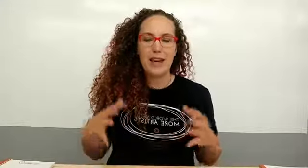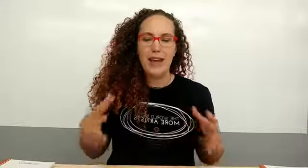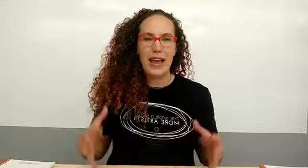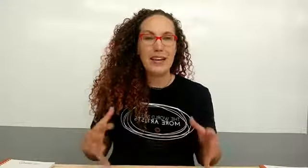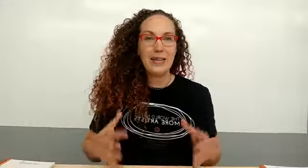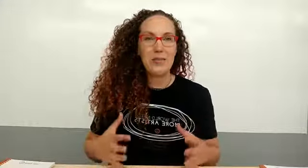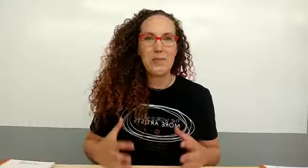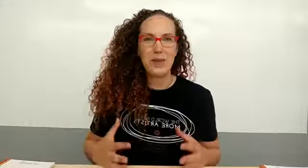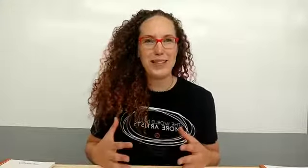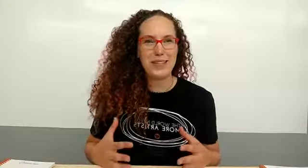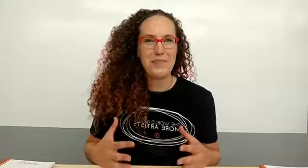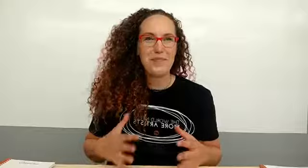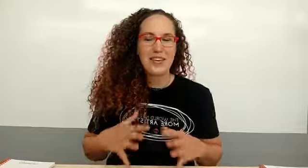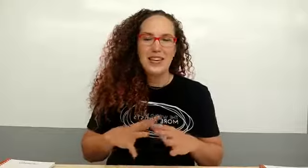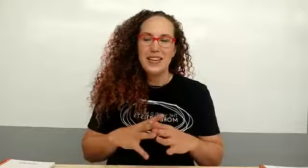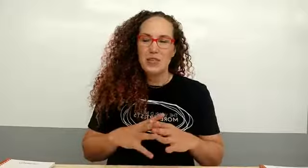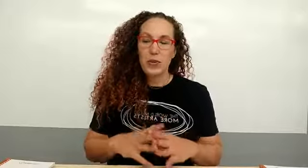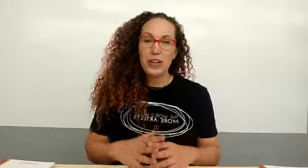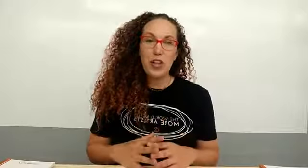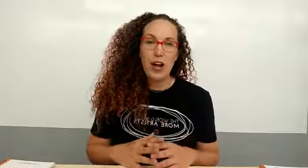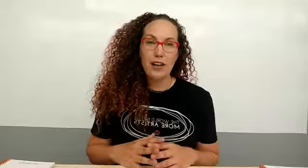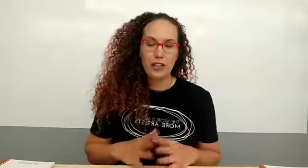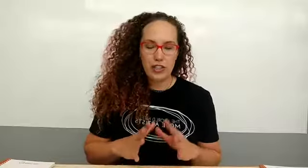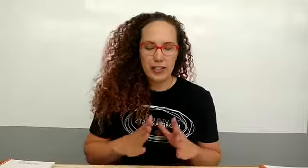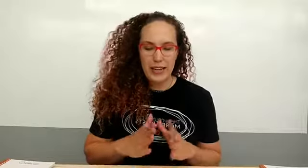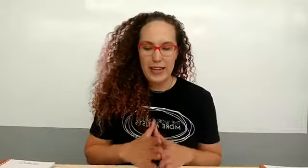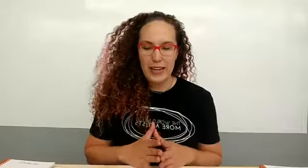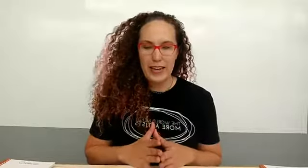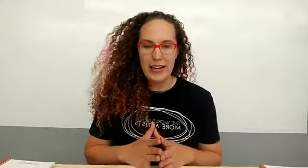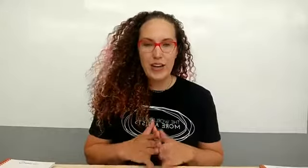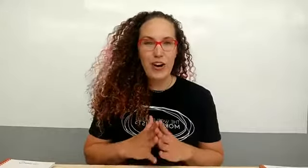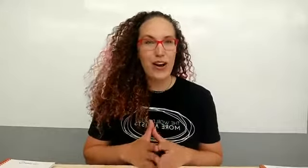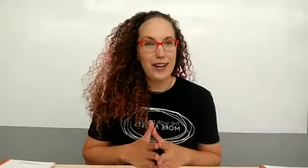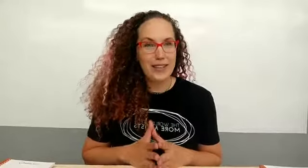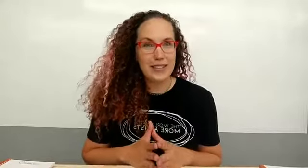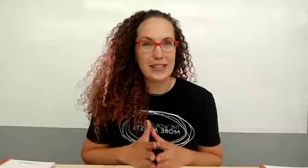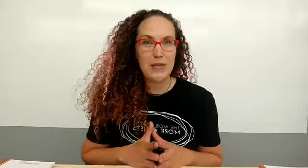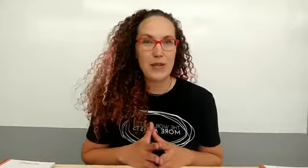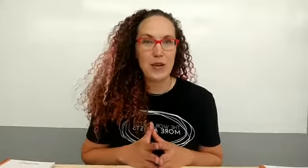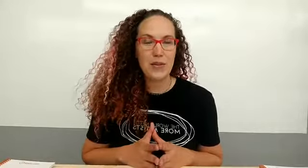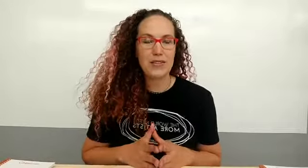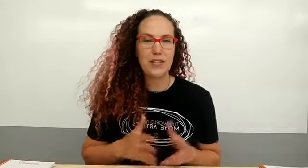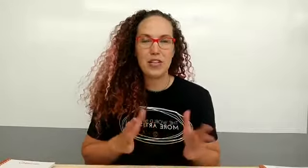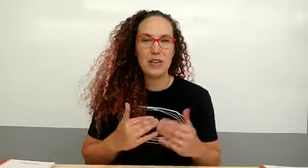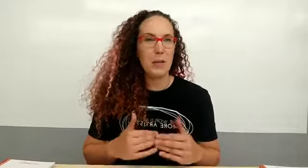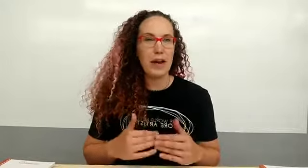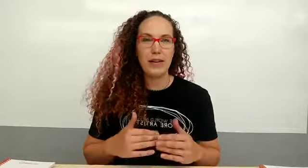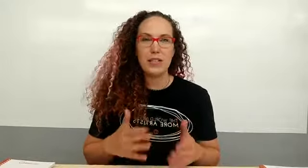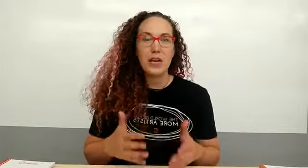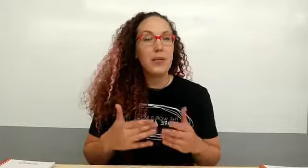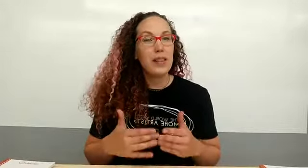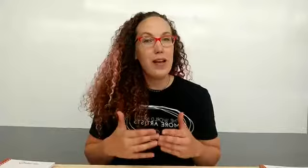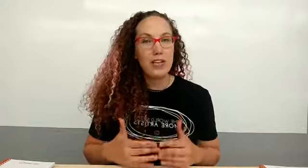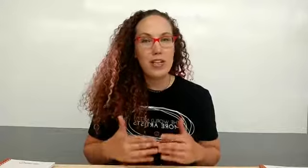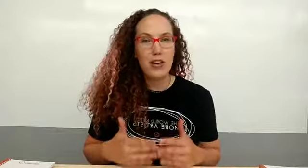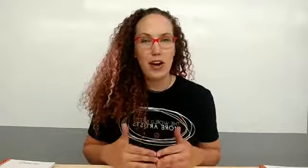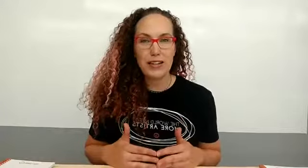and give them a place so we'd launched in August some of you know this just give a little background we launched in August